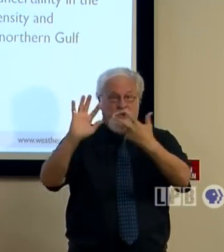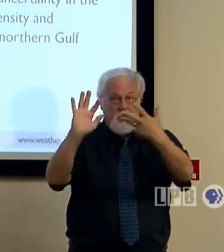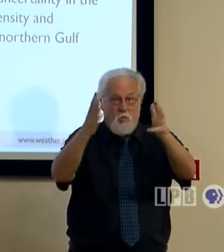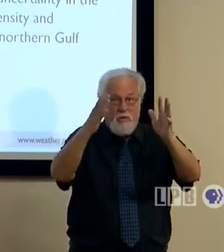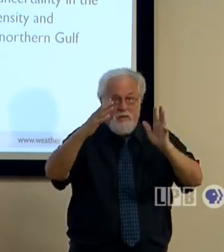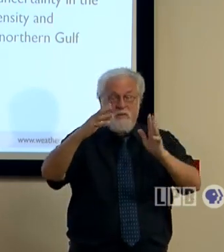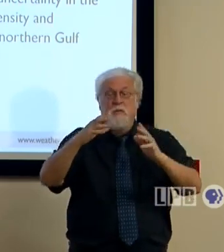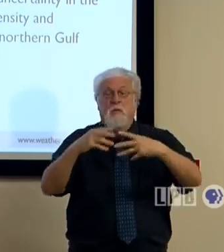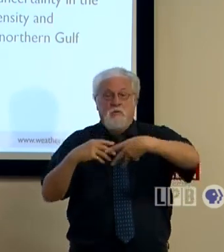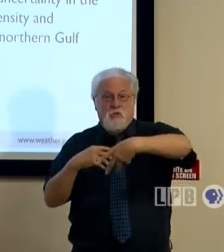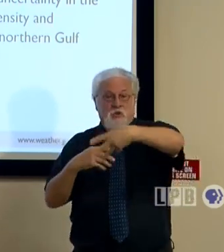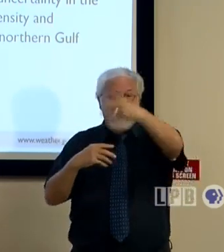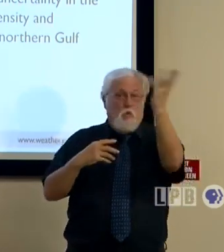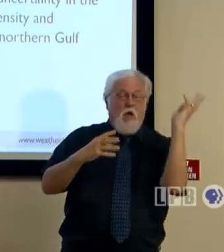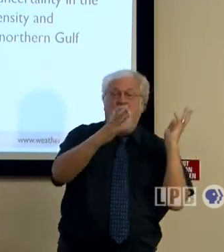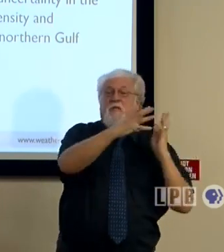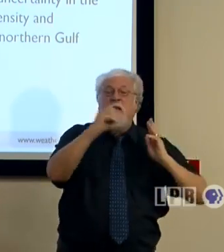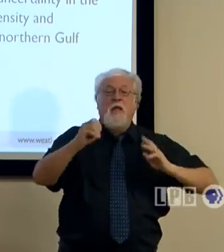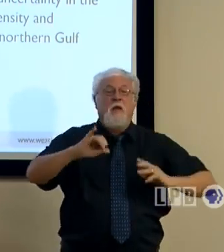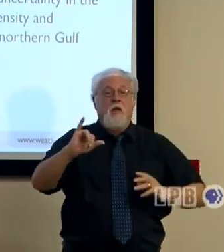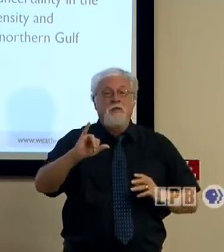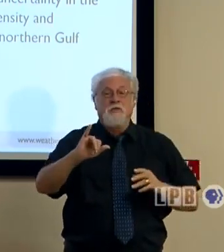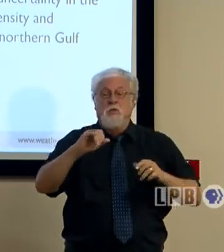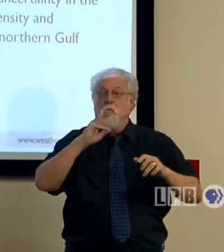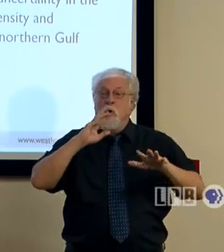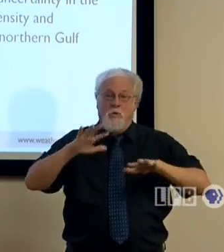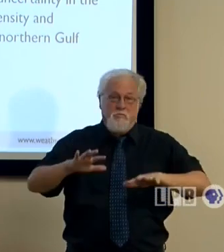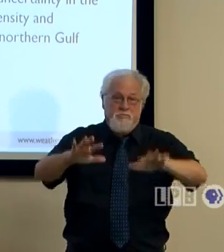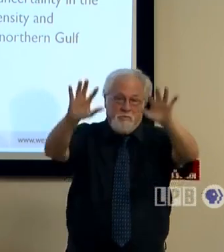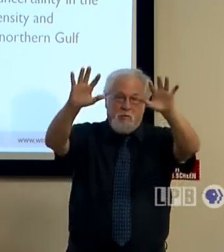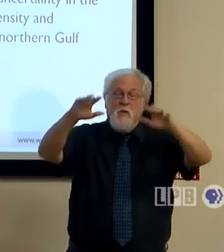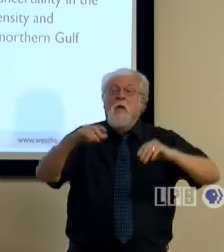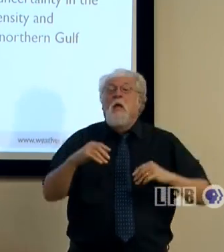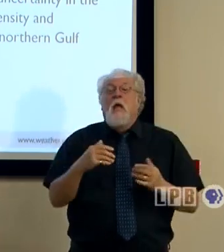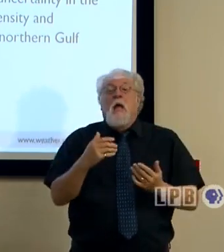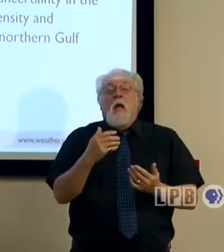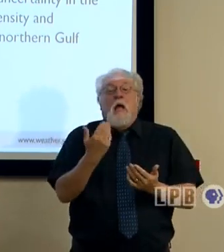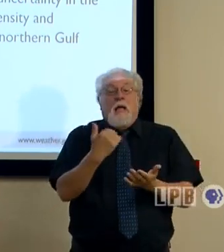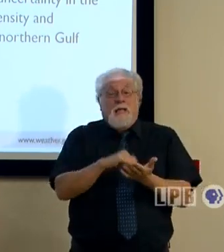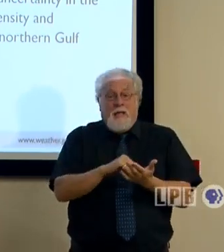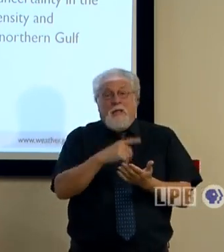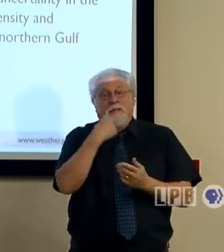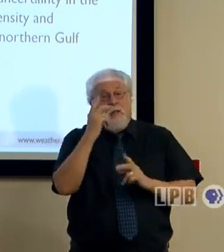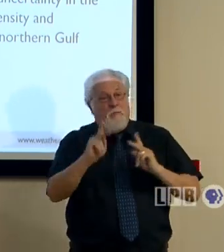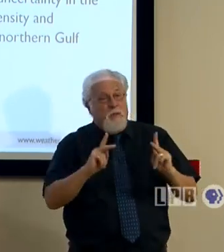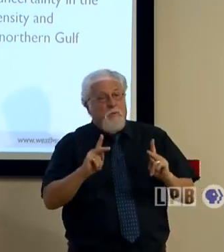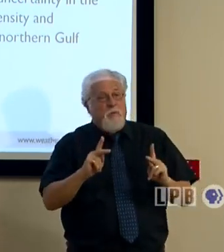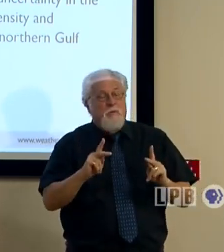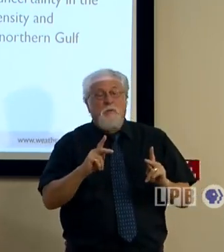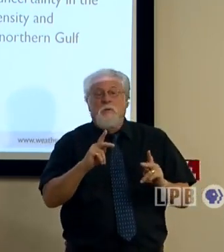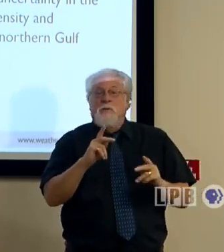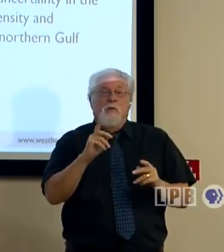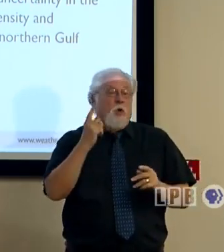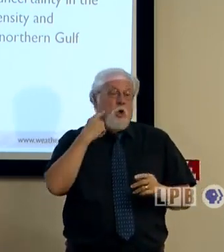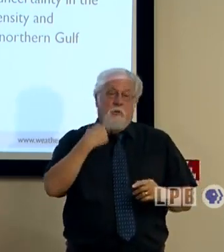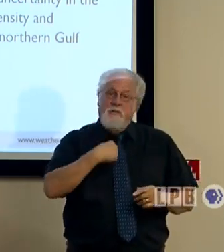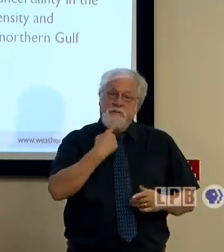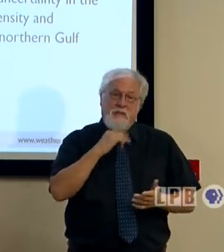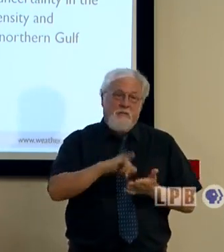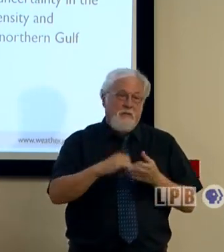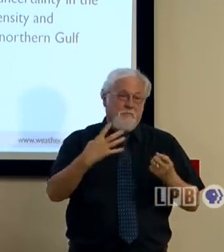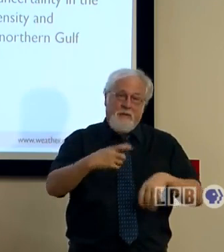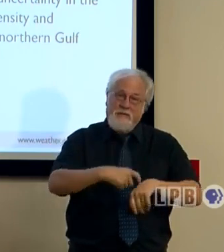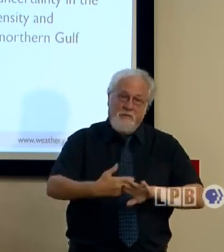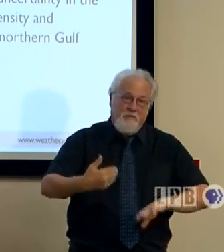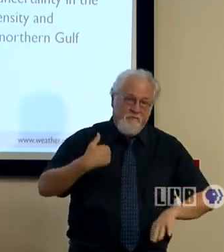swath and also when it comes to surge. So, again, we're going to tell people something that you've probably heard me say many times